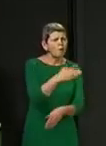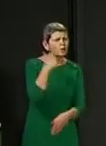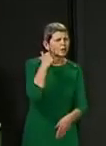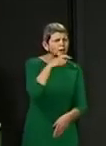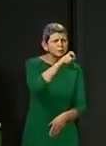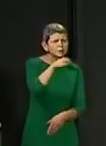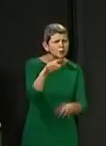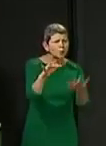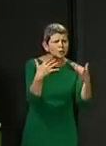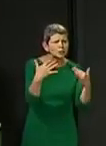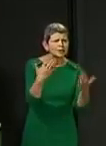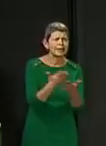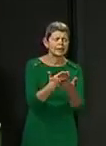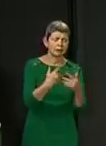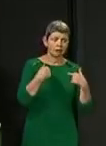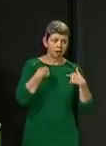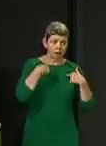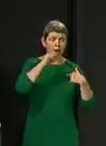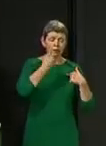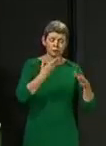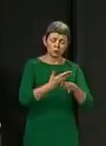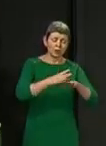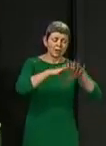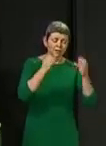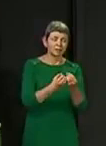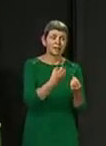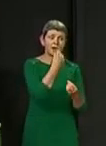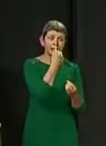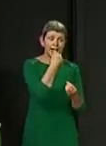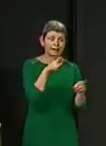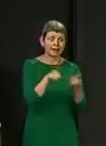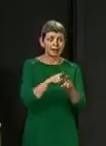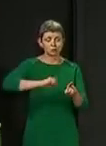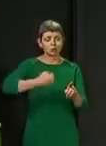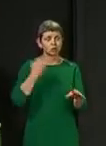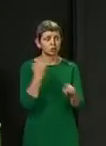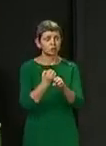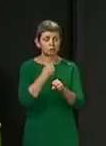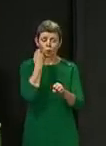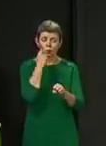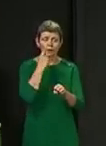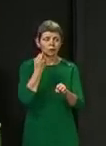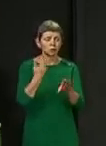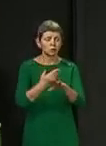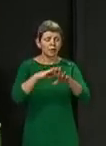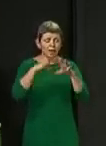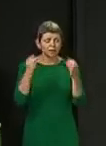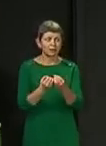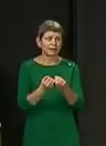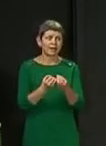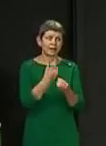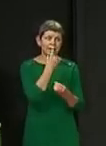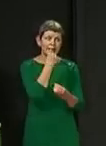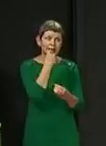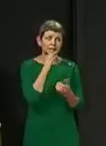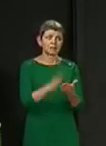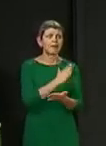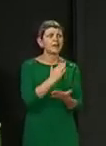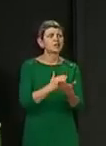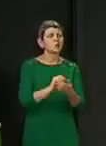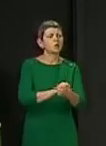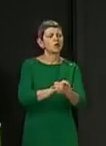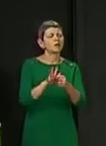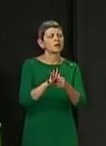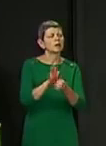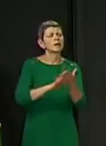I can and my government will do everything I can to make sure that you don't pay a long-term price of what you've lived through in the past few months. And I say that to all young people, but